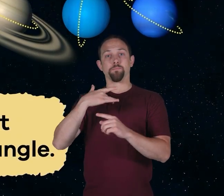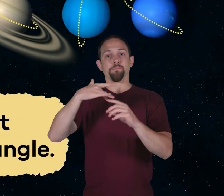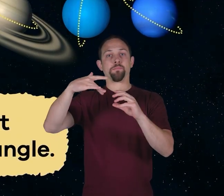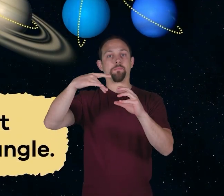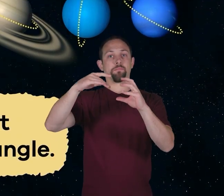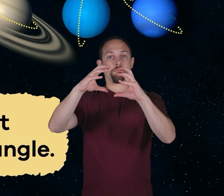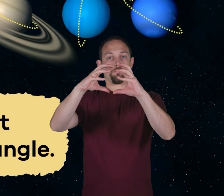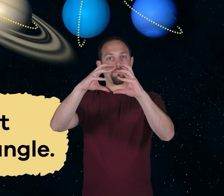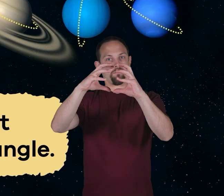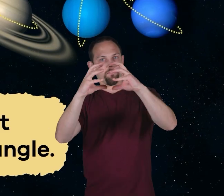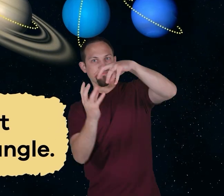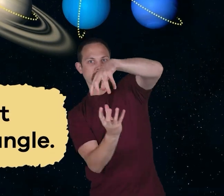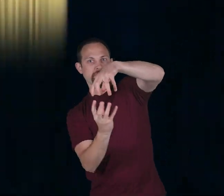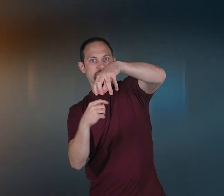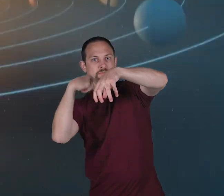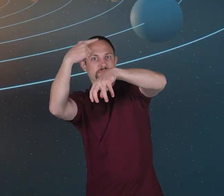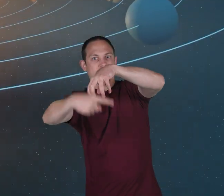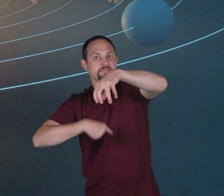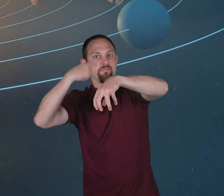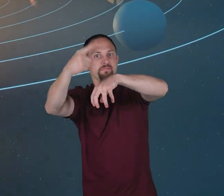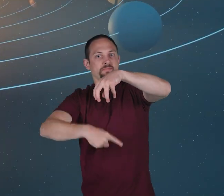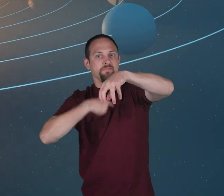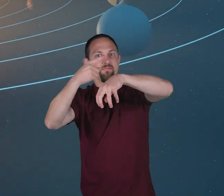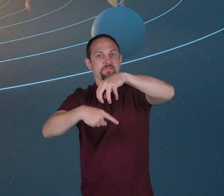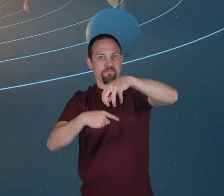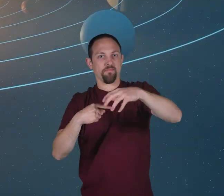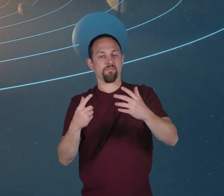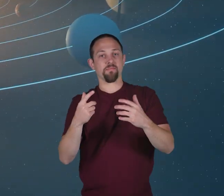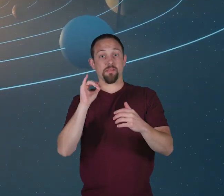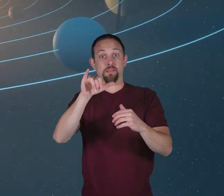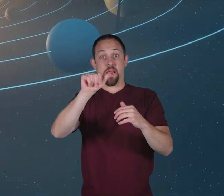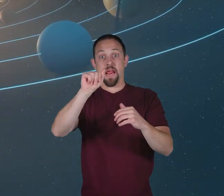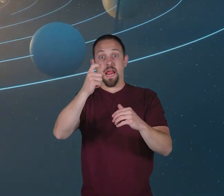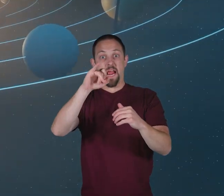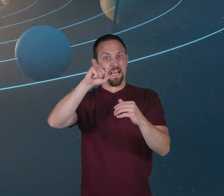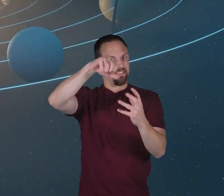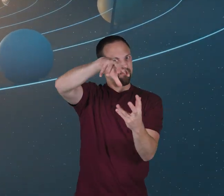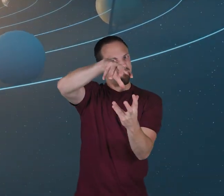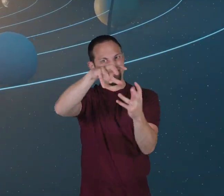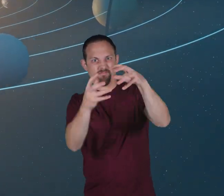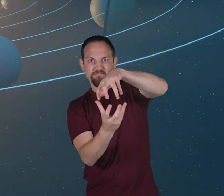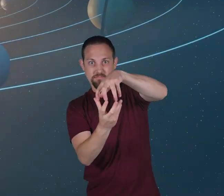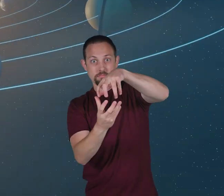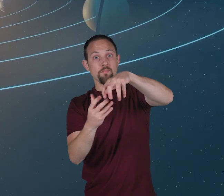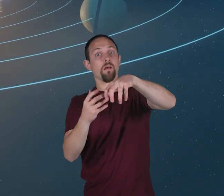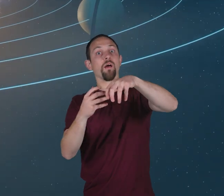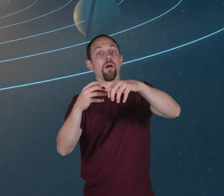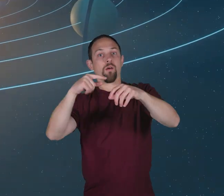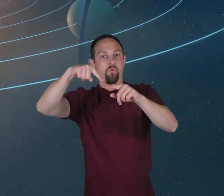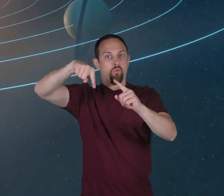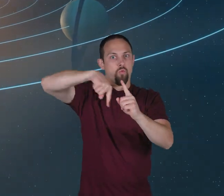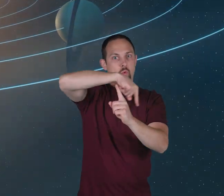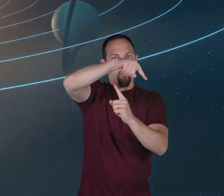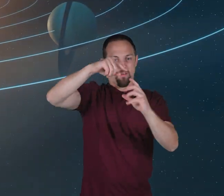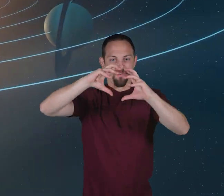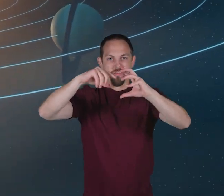98-degree angle. Its axis is so tilted, it rolls around the Sun on its side, kind of like a barrel.